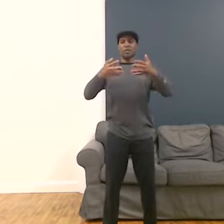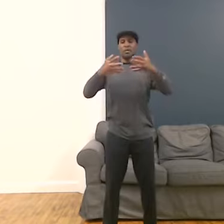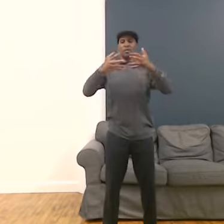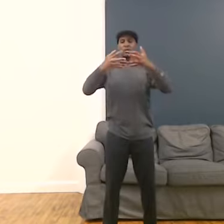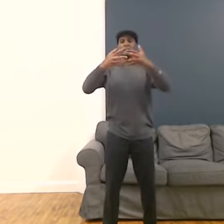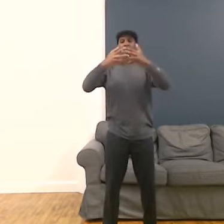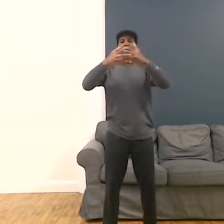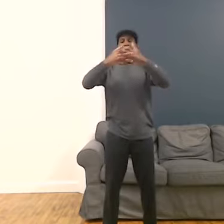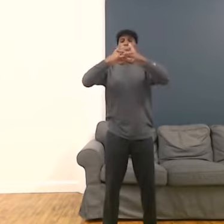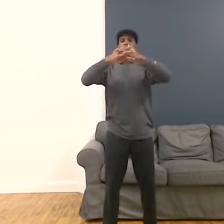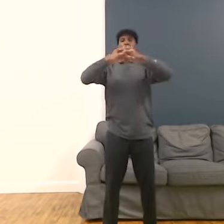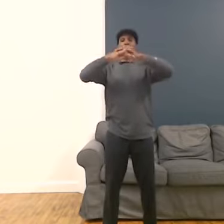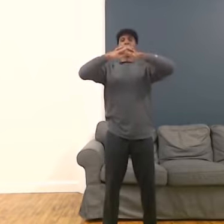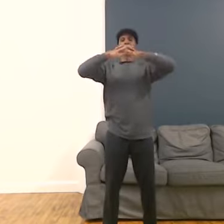Inhale to lock the finger.